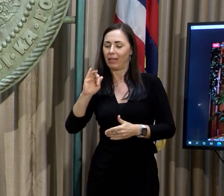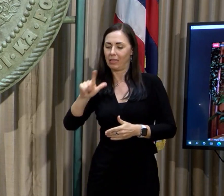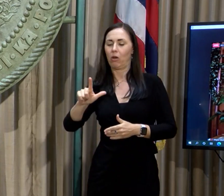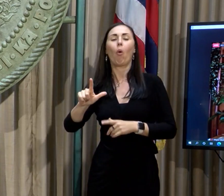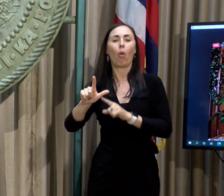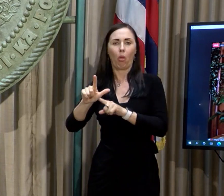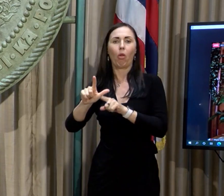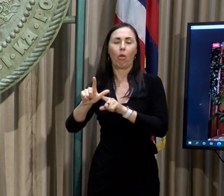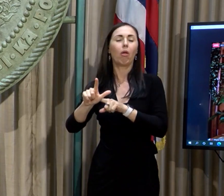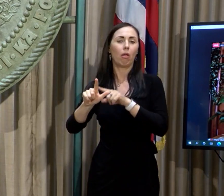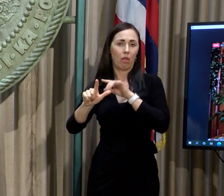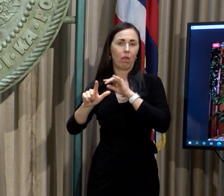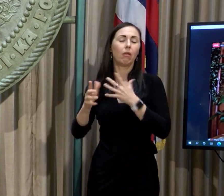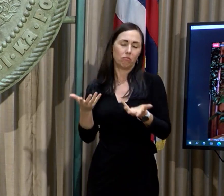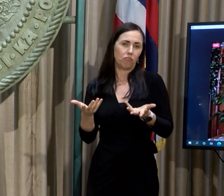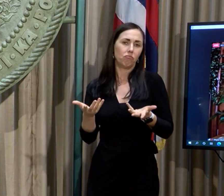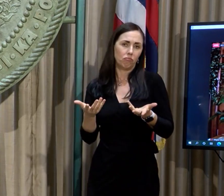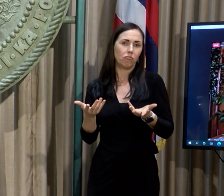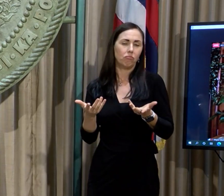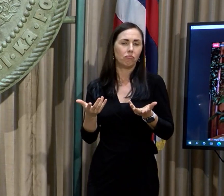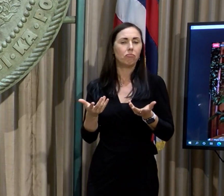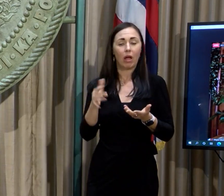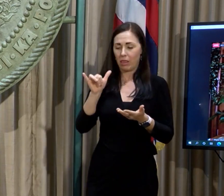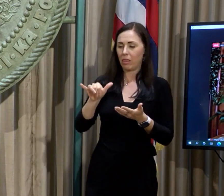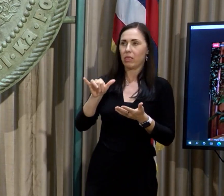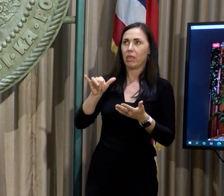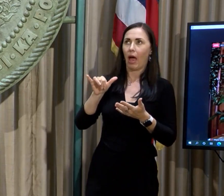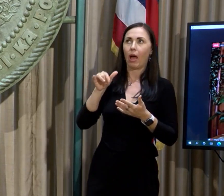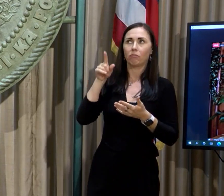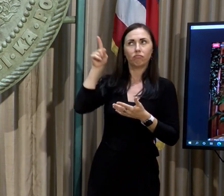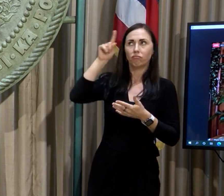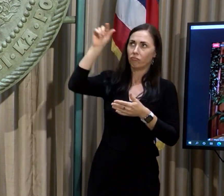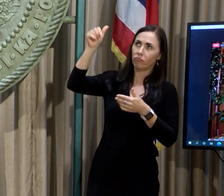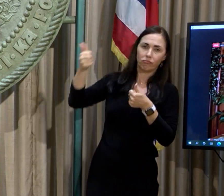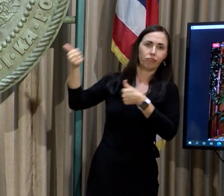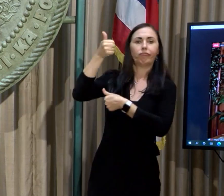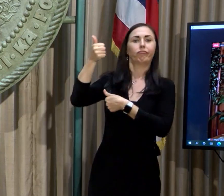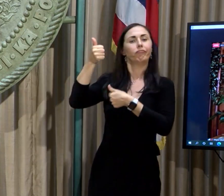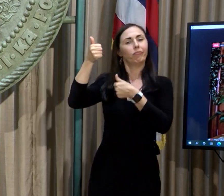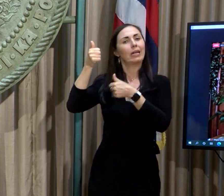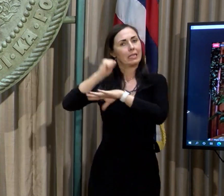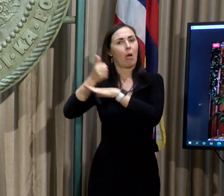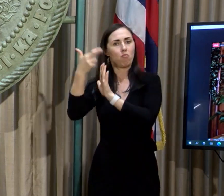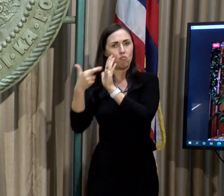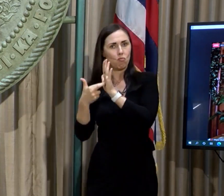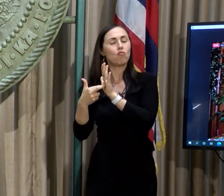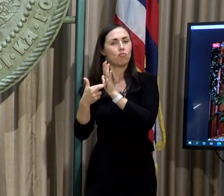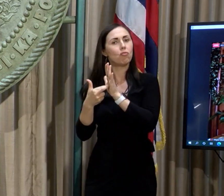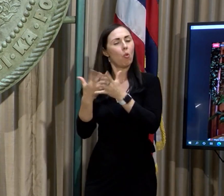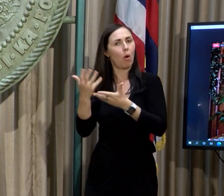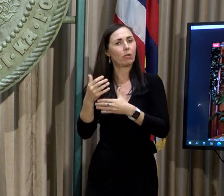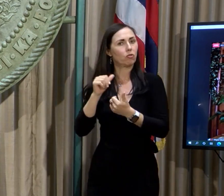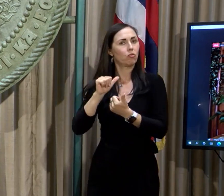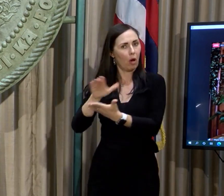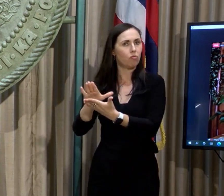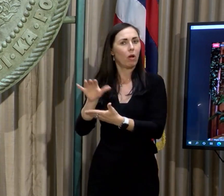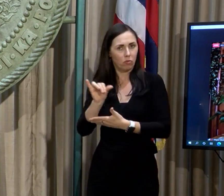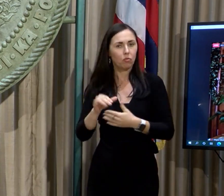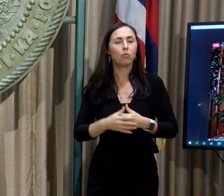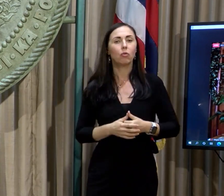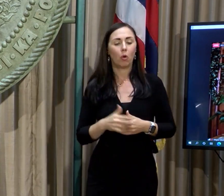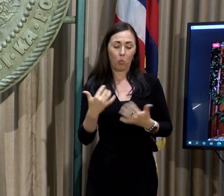mean, I think that that's the way that that settlement was structured. We do intend to, we're creating an advisory committee,